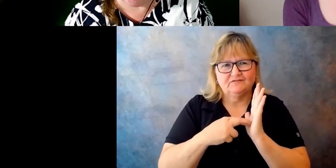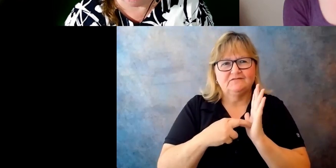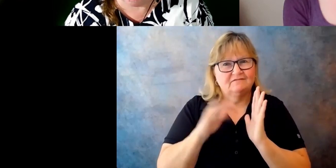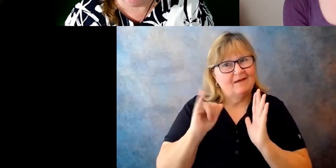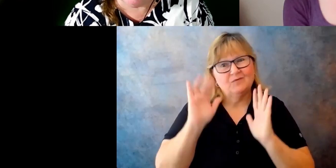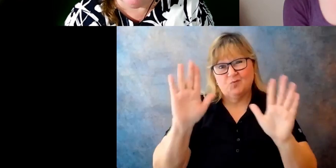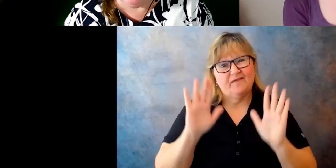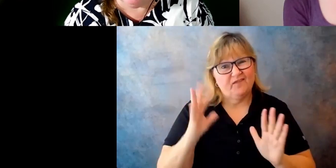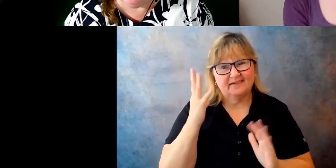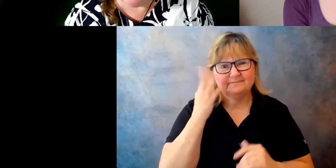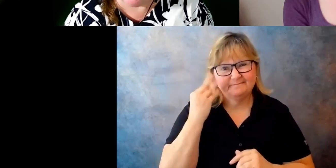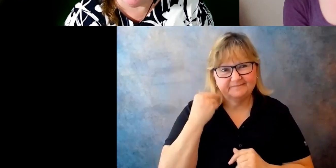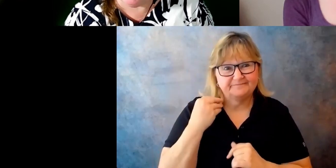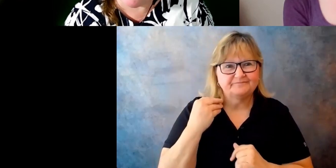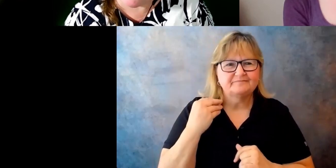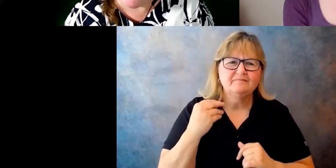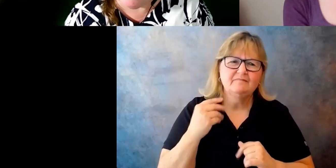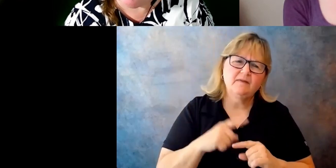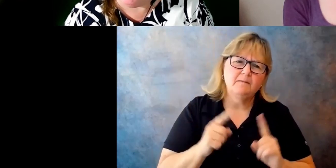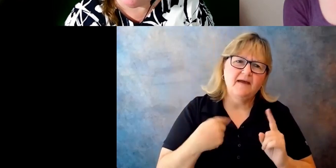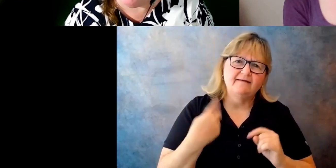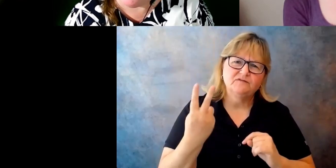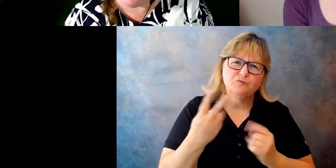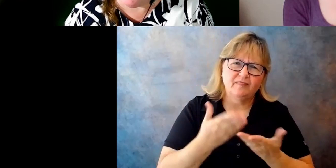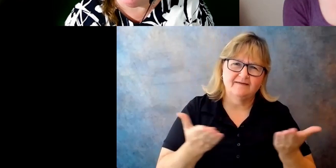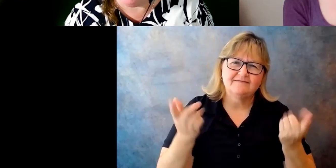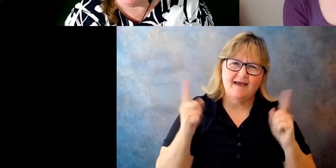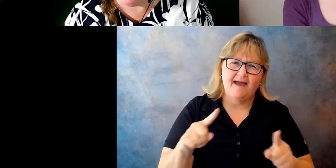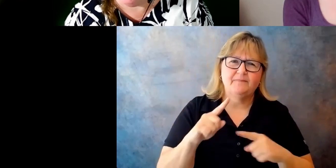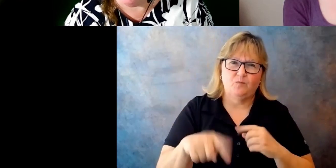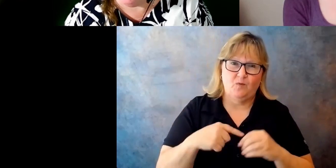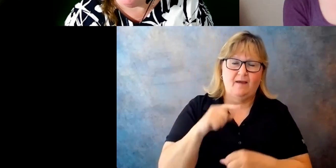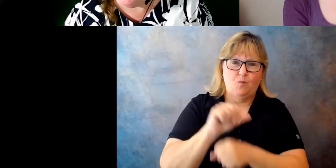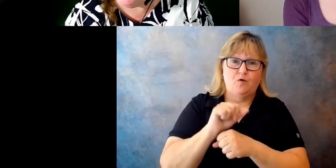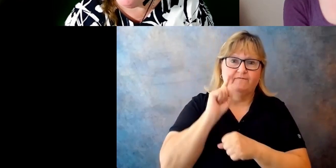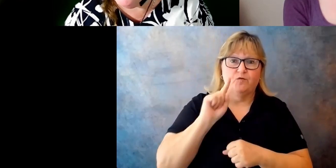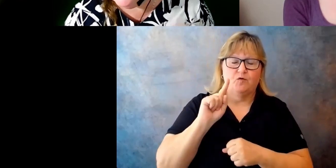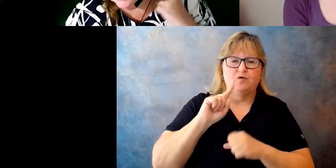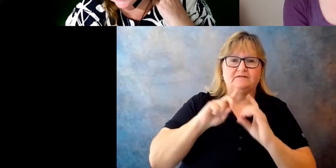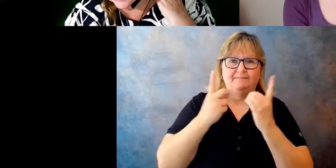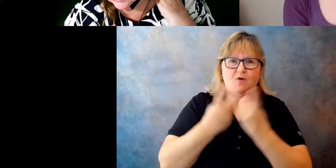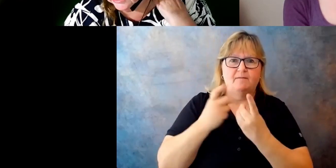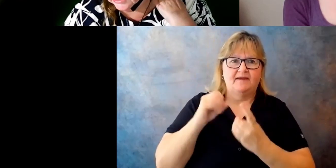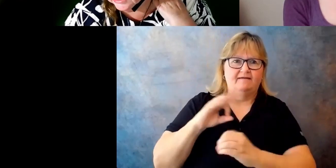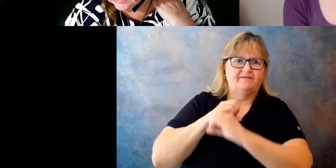there was two things that happened when I was at DOD and ADD.